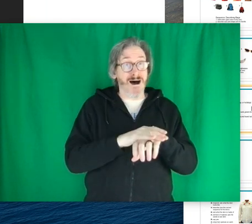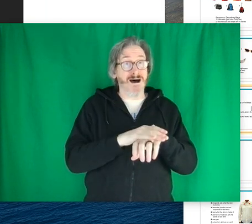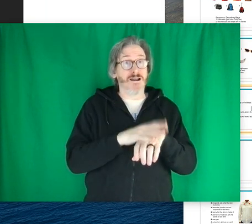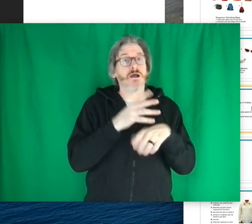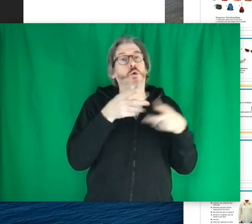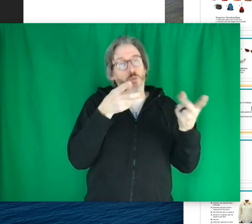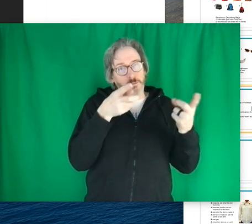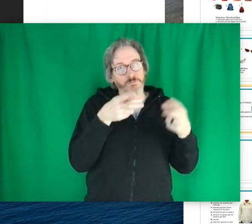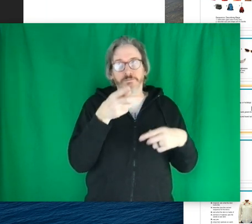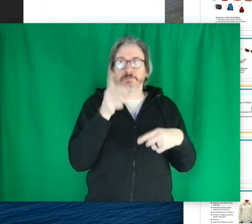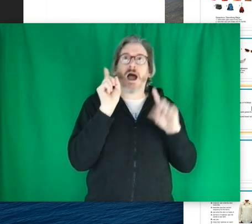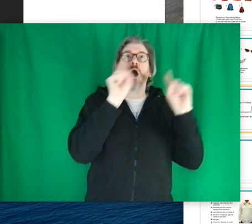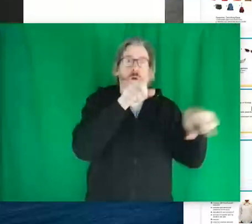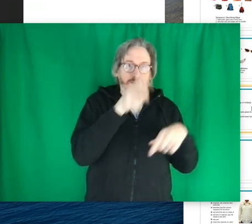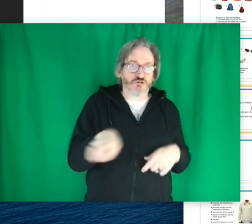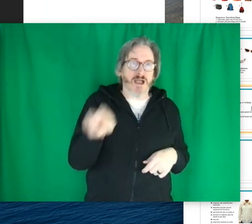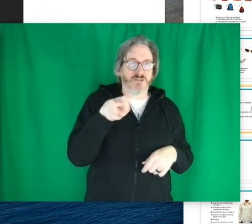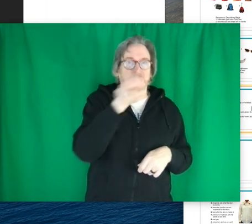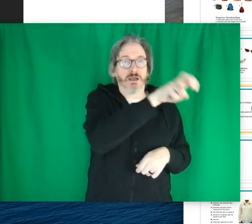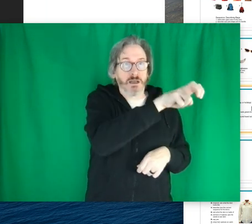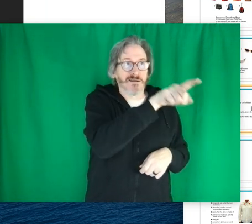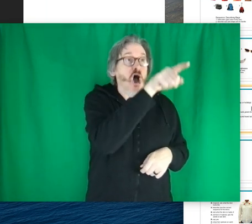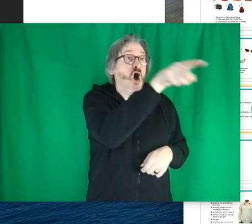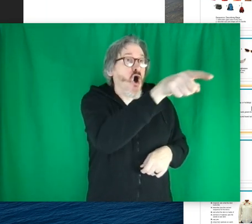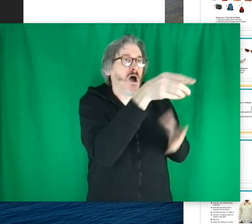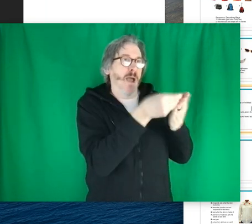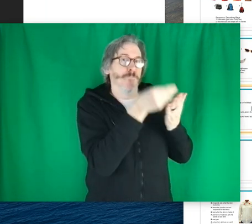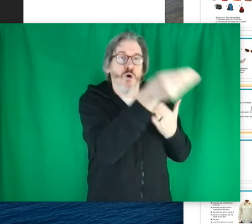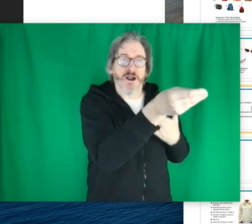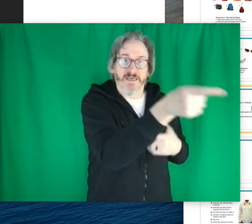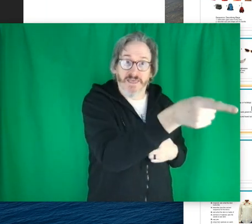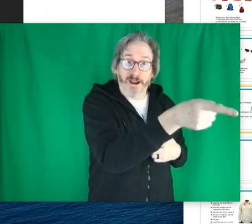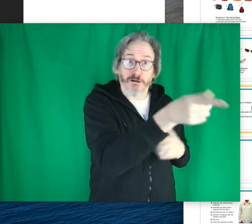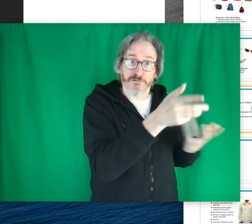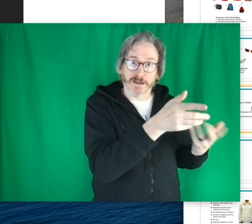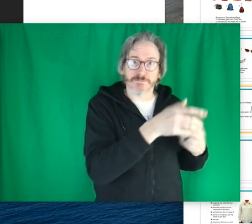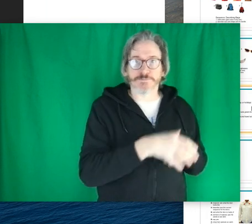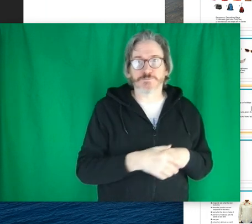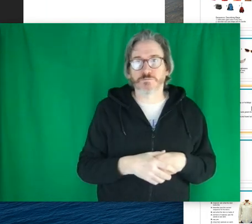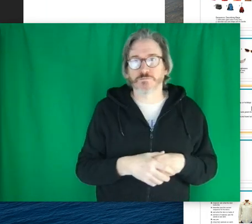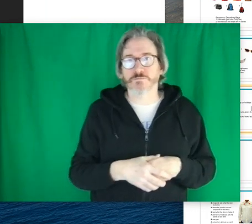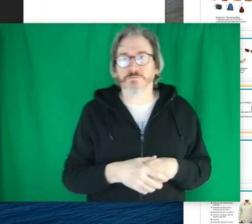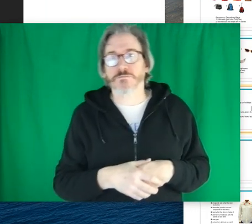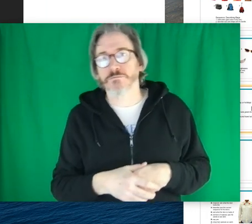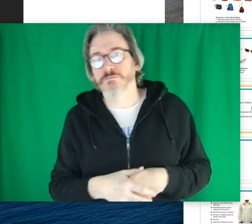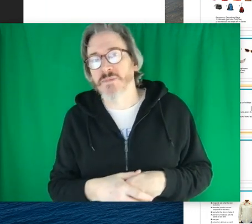on or went traveling. Oh, I bought it there. Right.